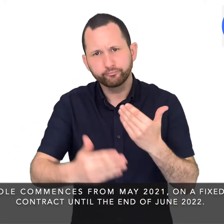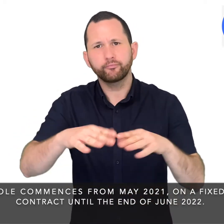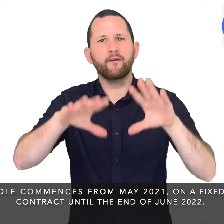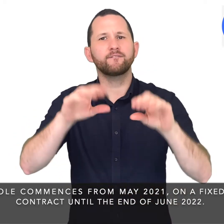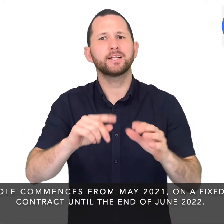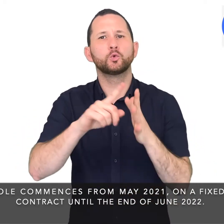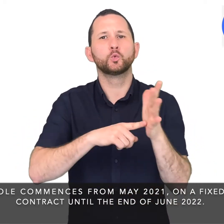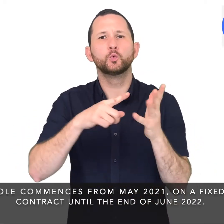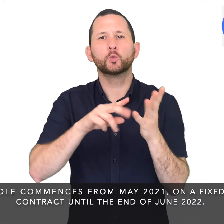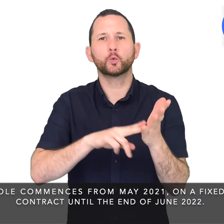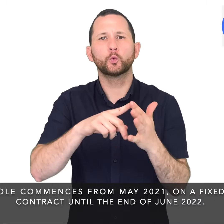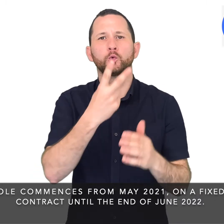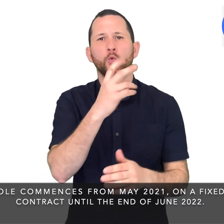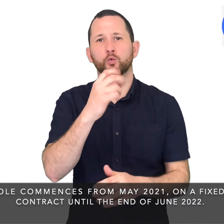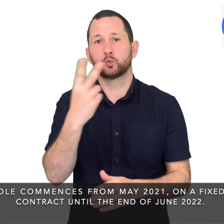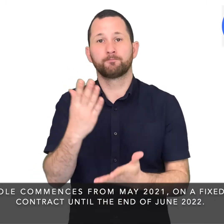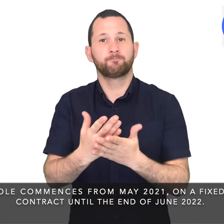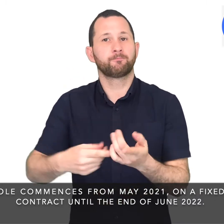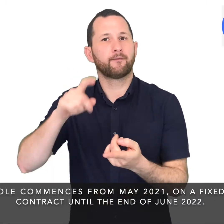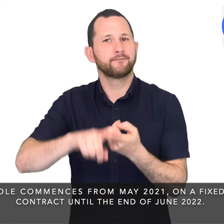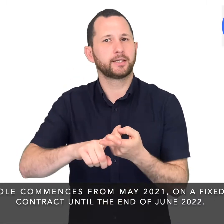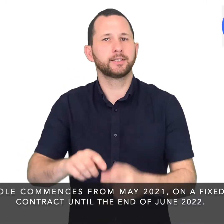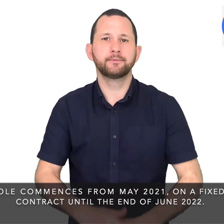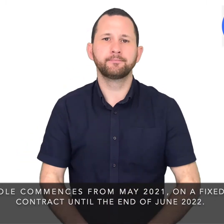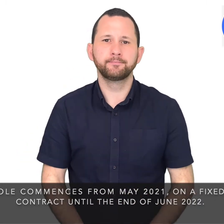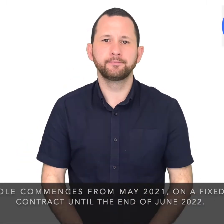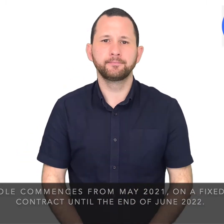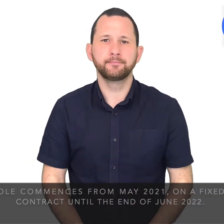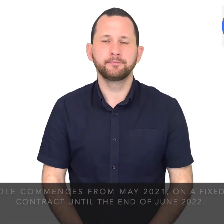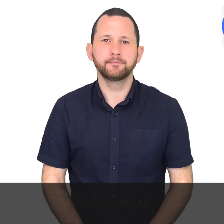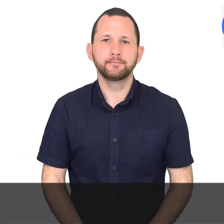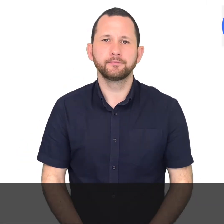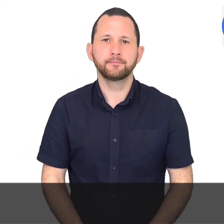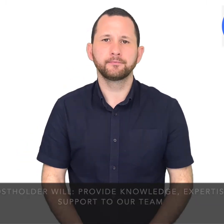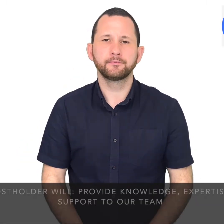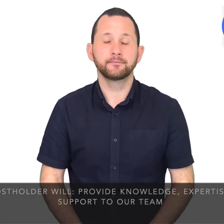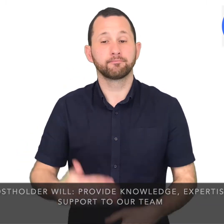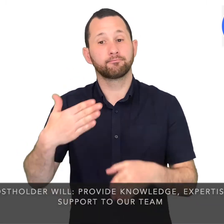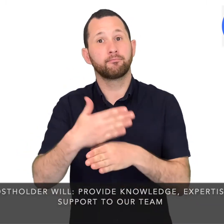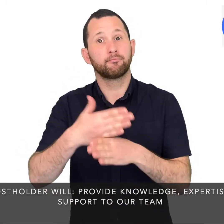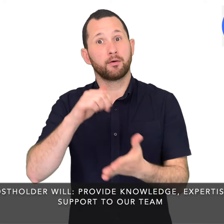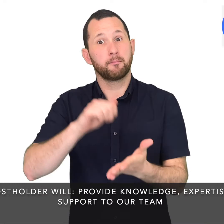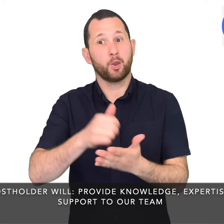fixed term contract until the end of June 2022. The post holder will